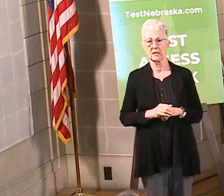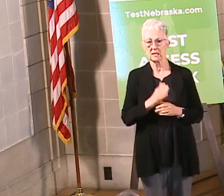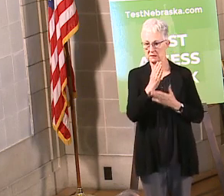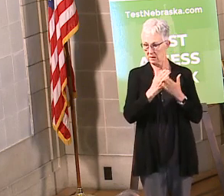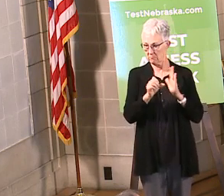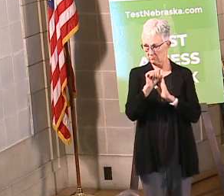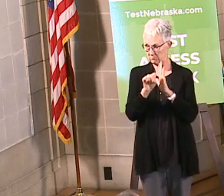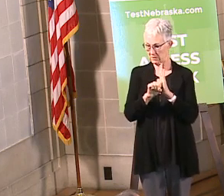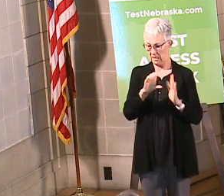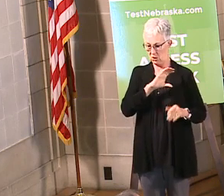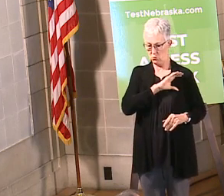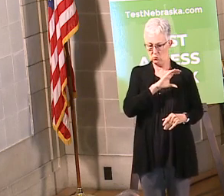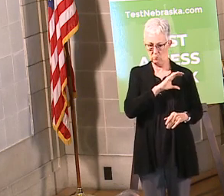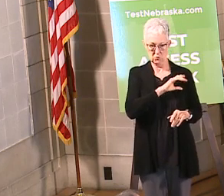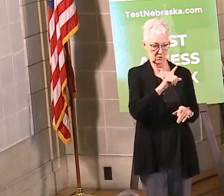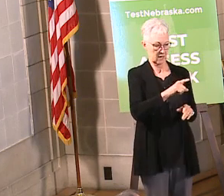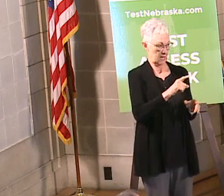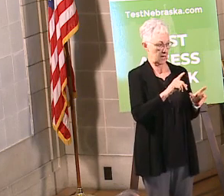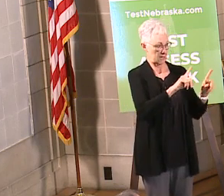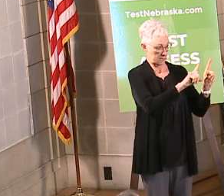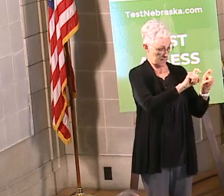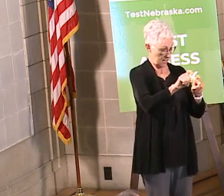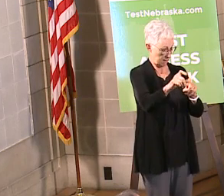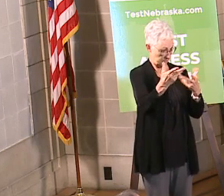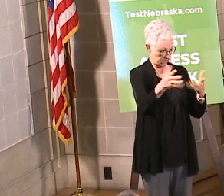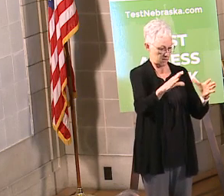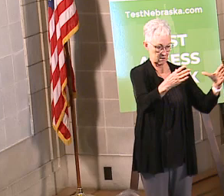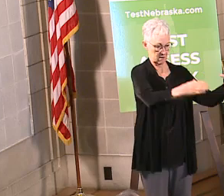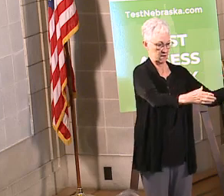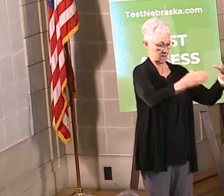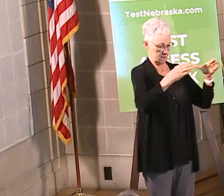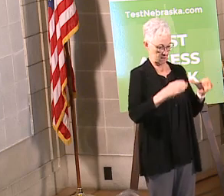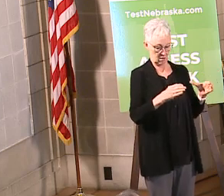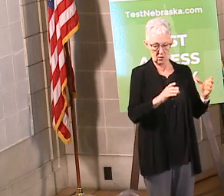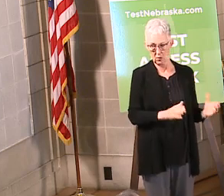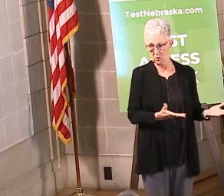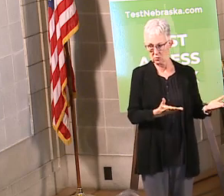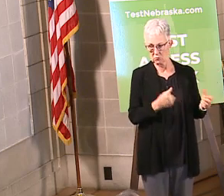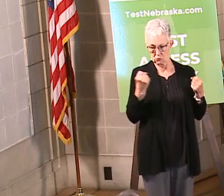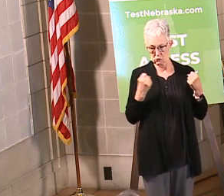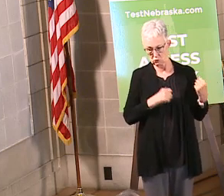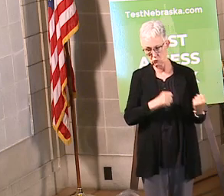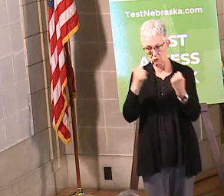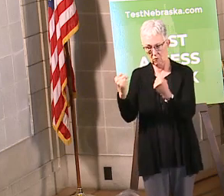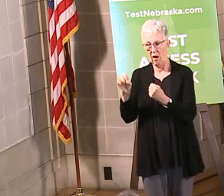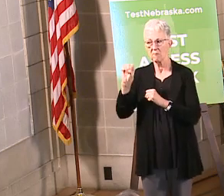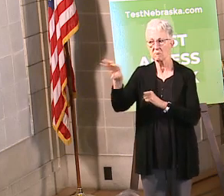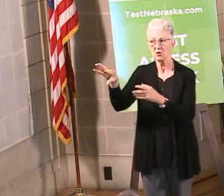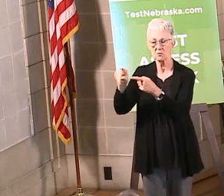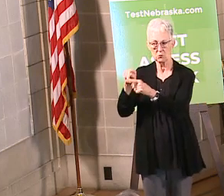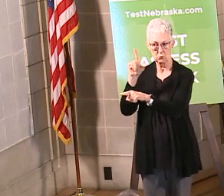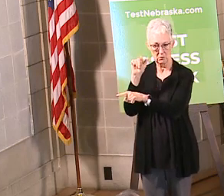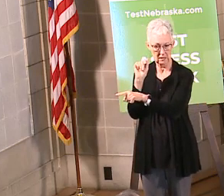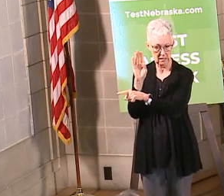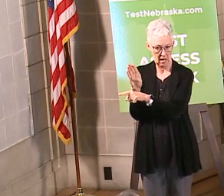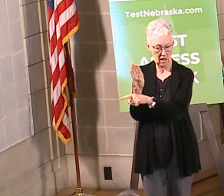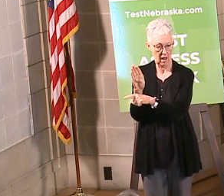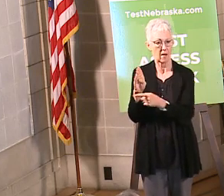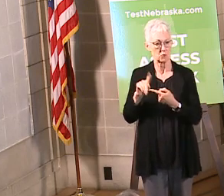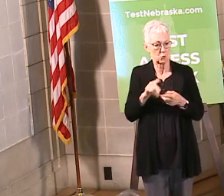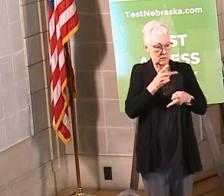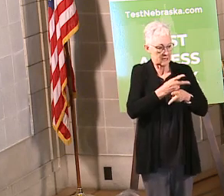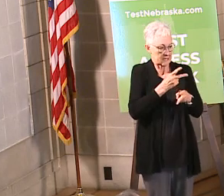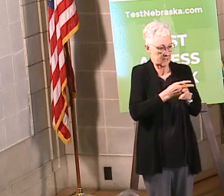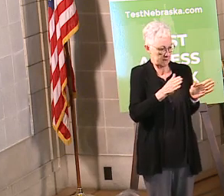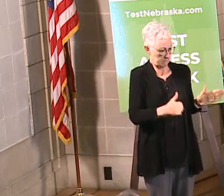to the state lab here in Lincoln. Those relays are happening twice per day and make it possible for safe and secure transport of the